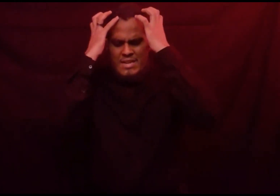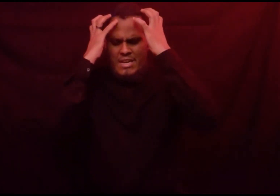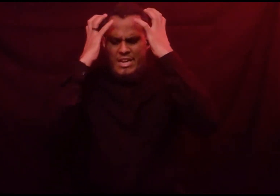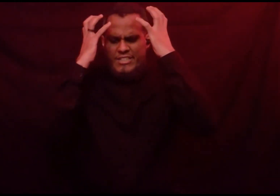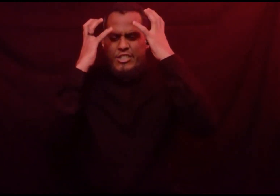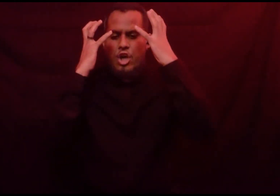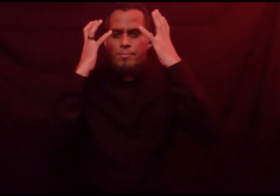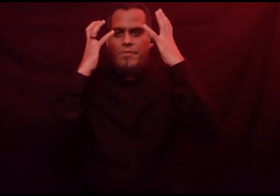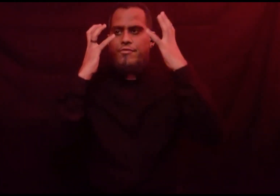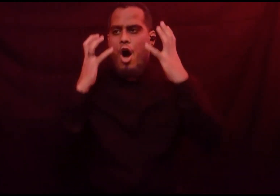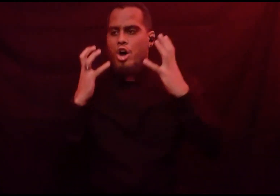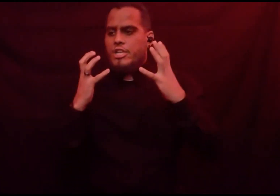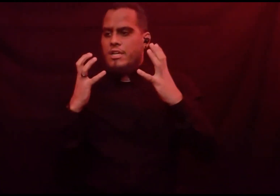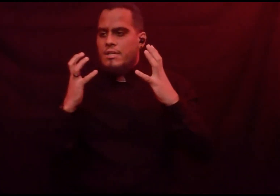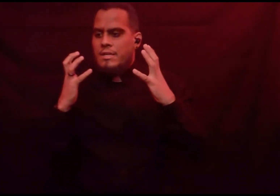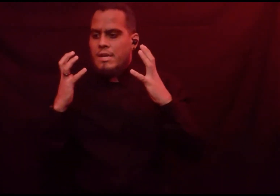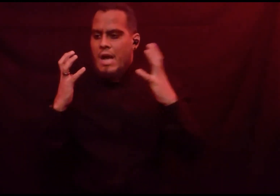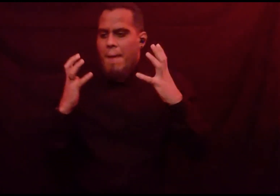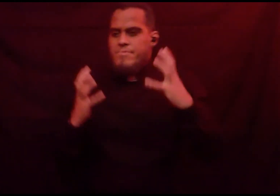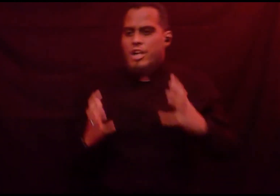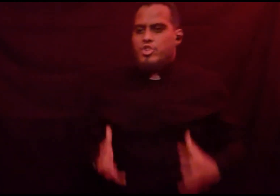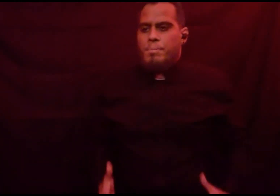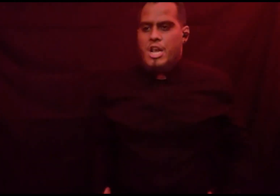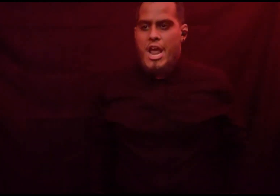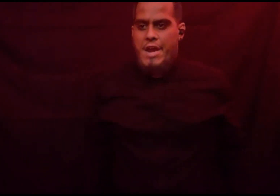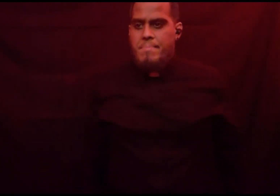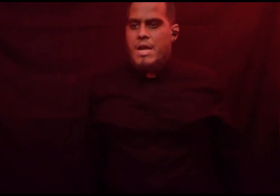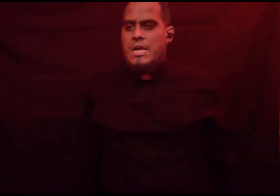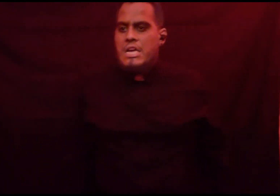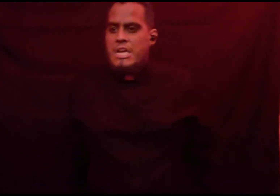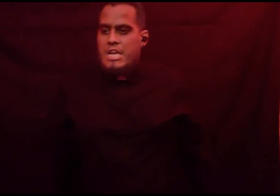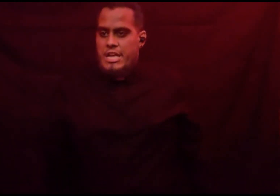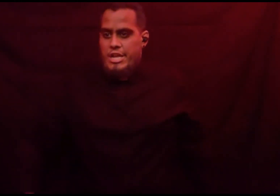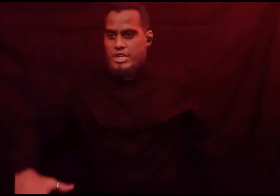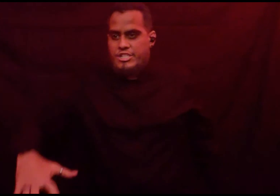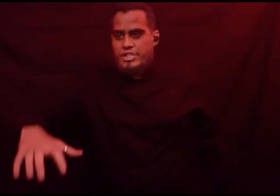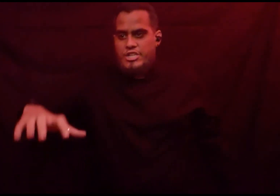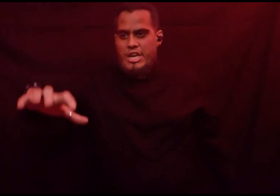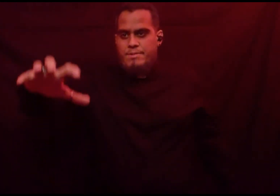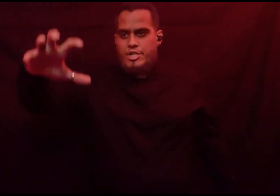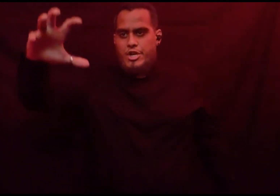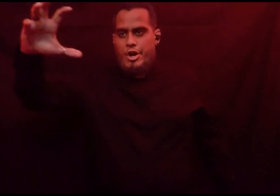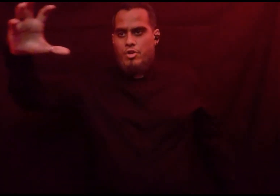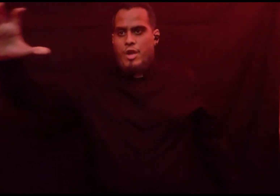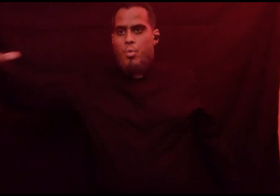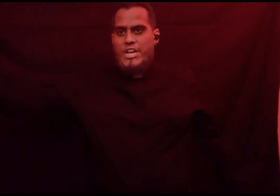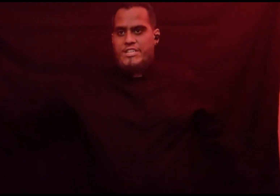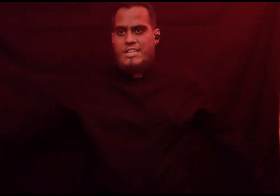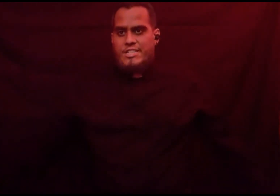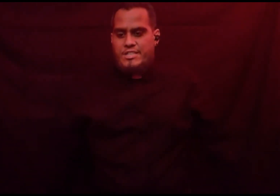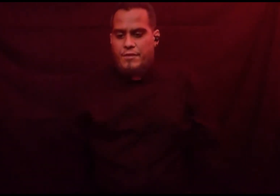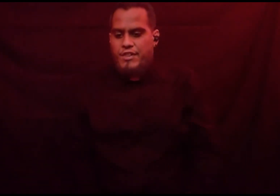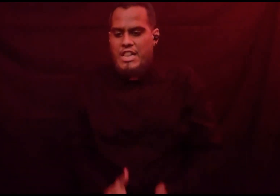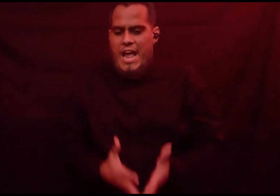It's not my fault, I'm not to blame, It is the gypsy girl, the witch that sets the flame,